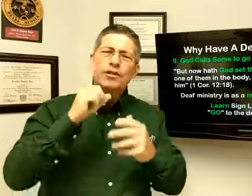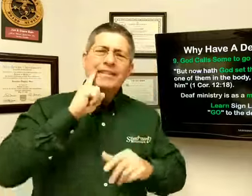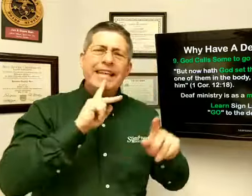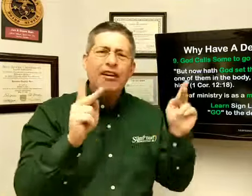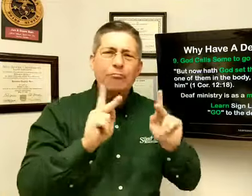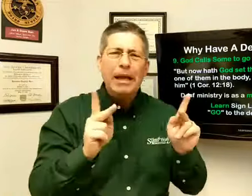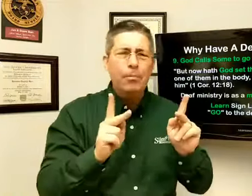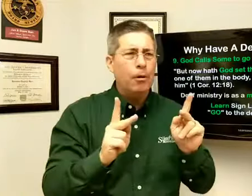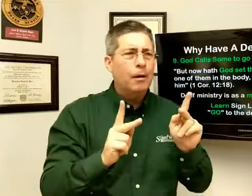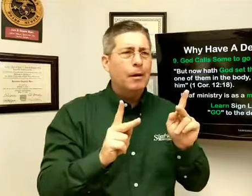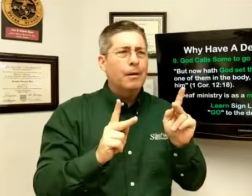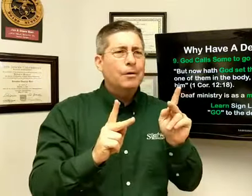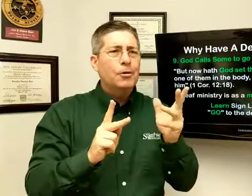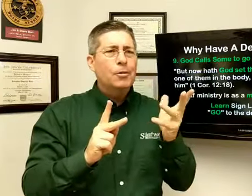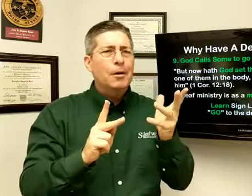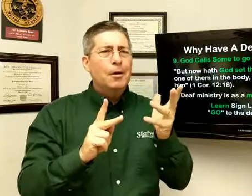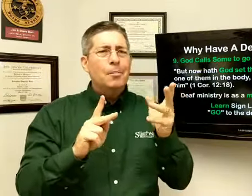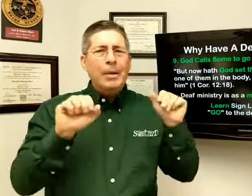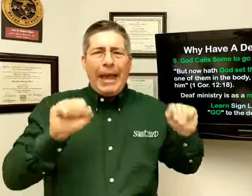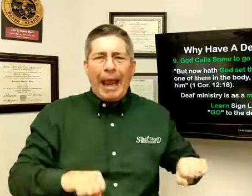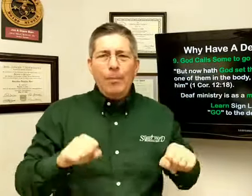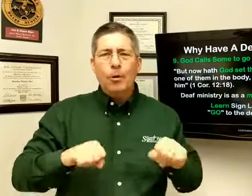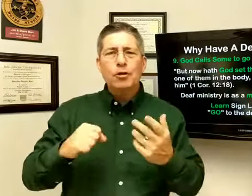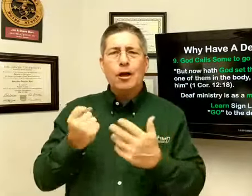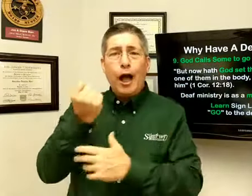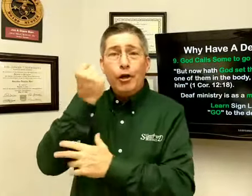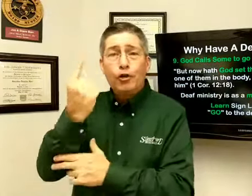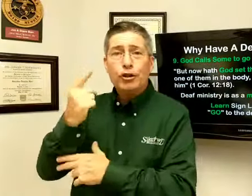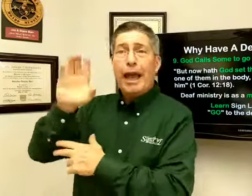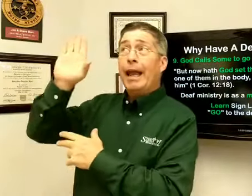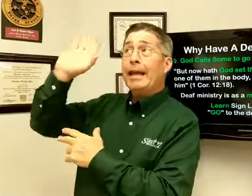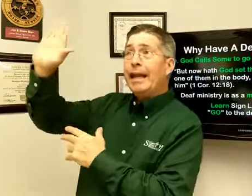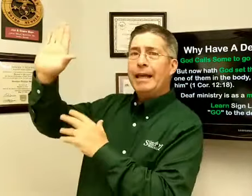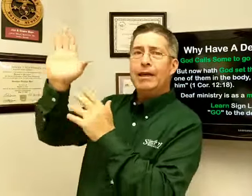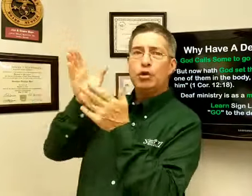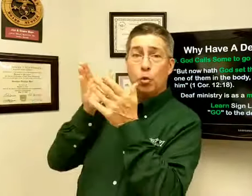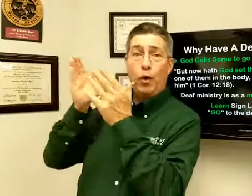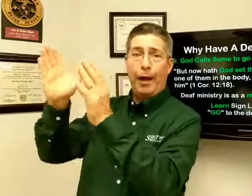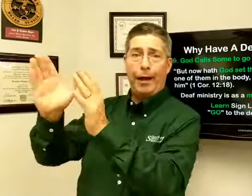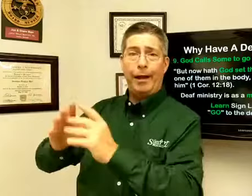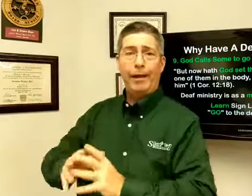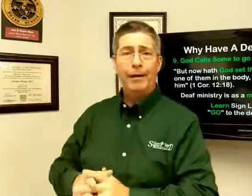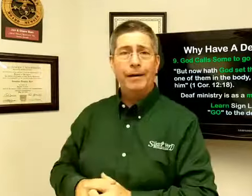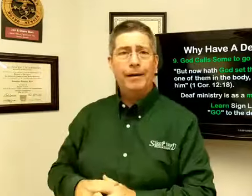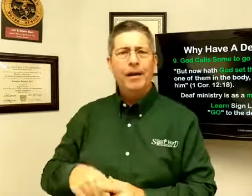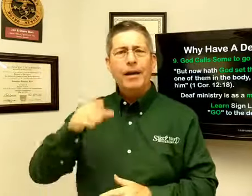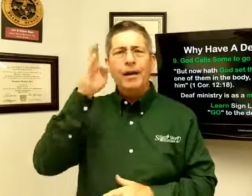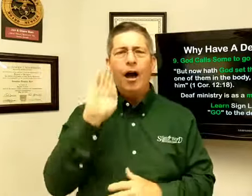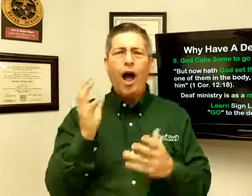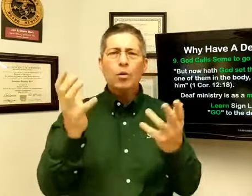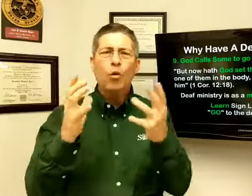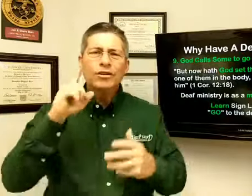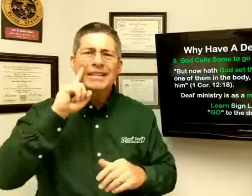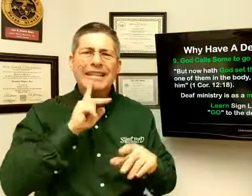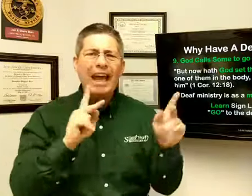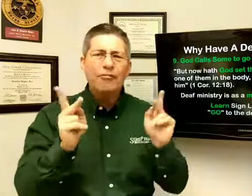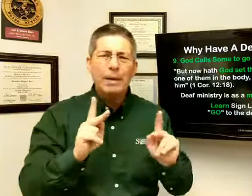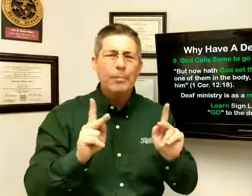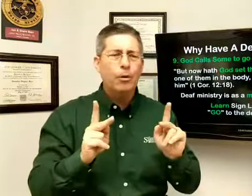deaf people to be able to understand his way. God wants deaf people